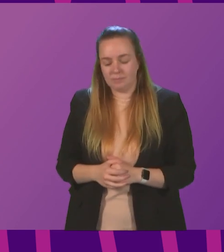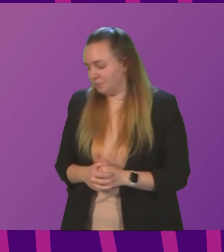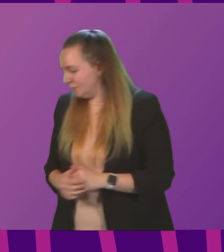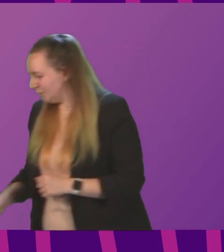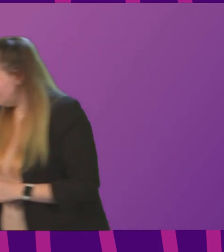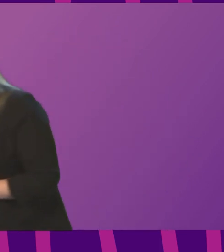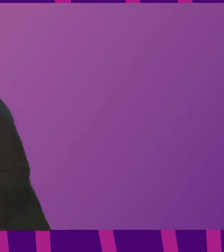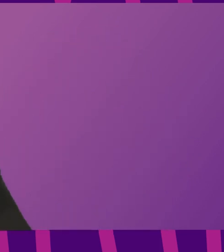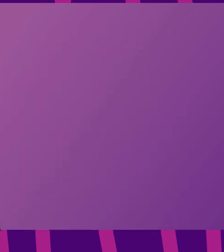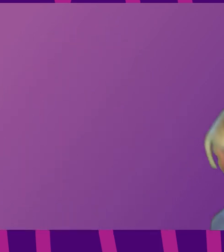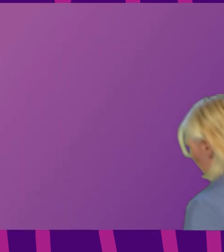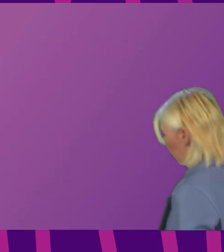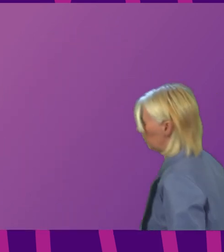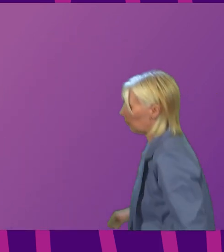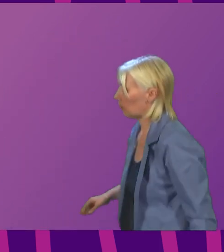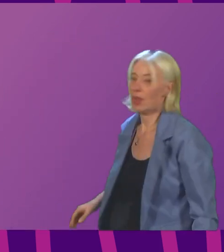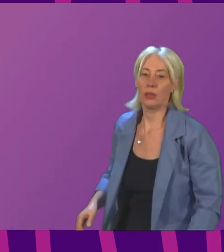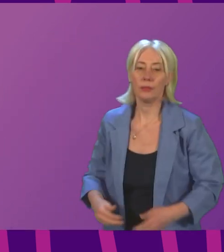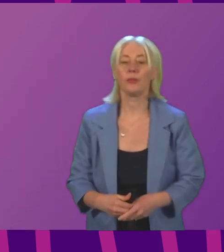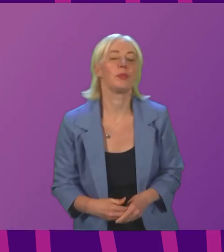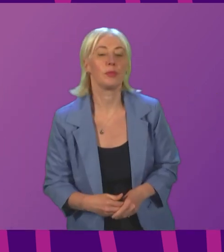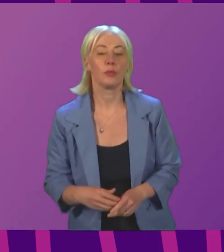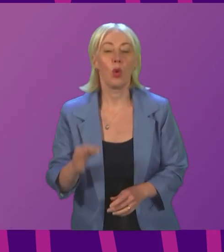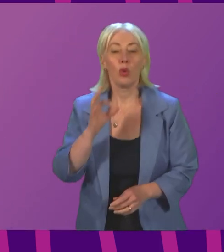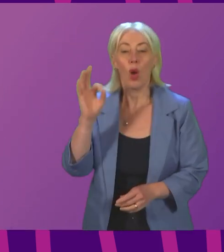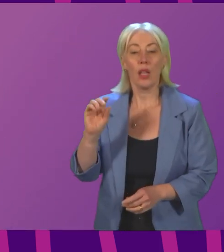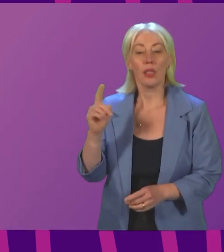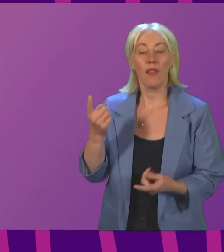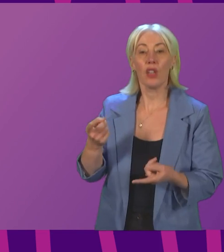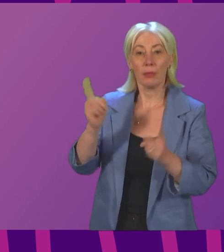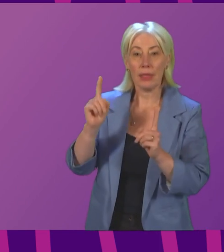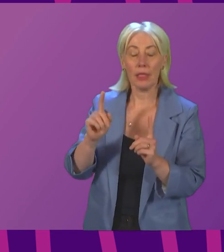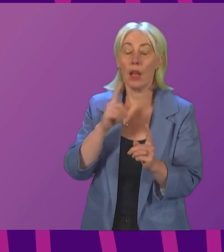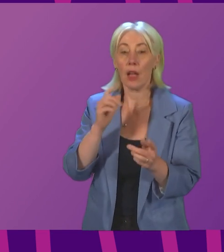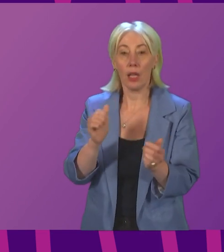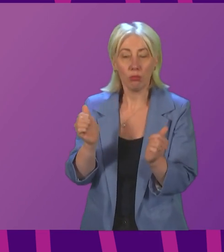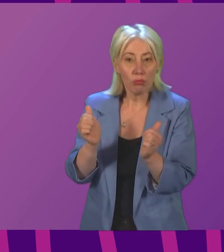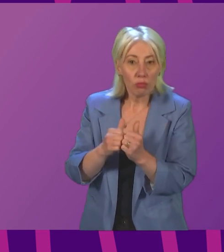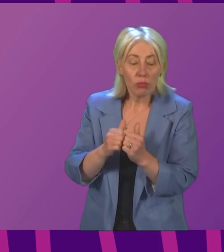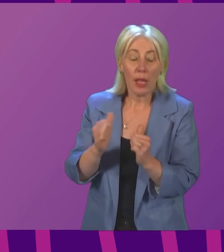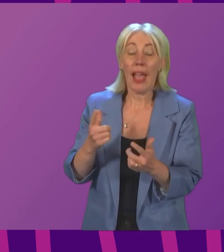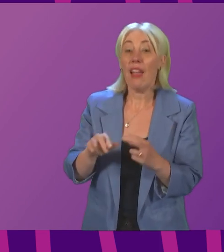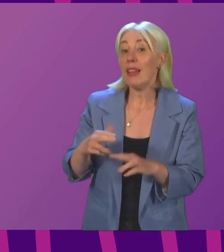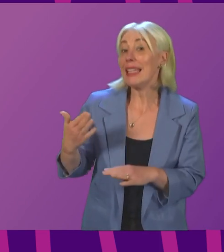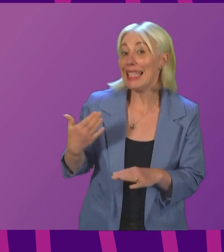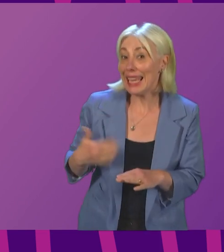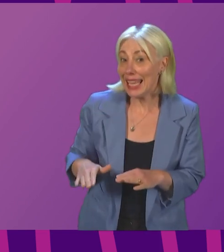Fitzpatrick to be followed by Gillian Mackay. Can I ask the First Minister to provide an assurance that should it be deemed necessary to introduce further measures